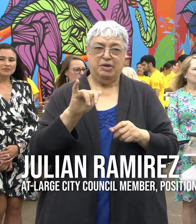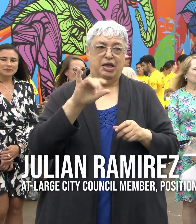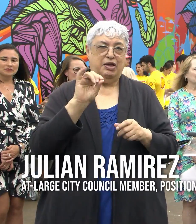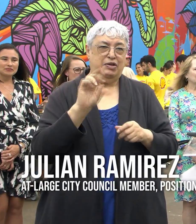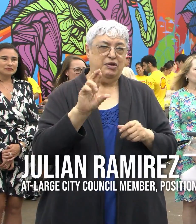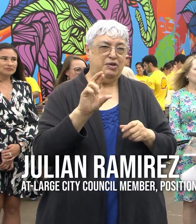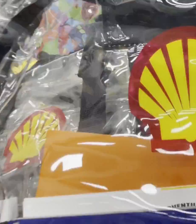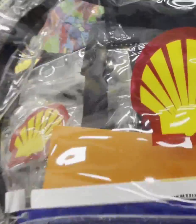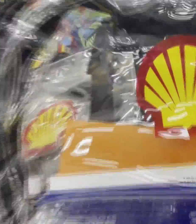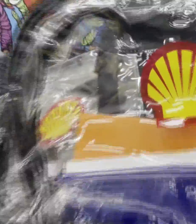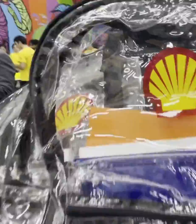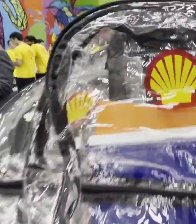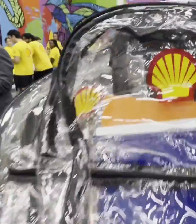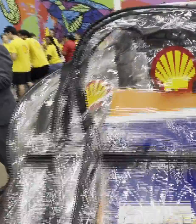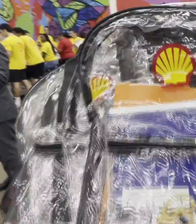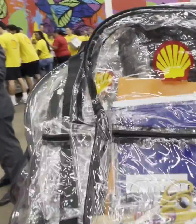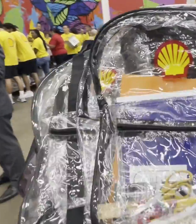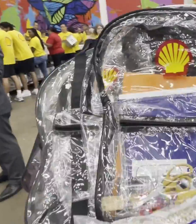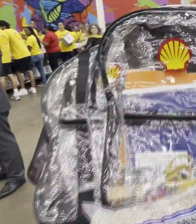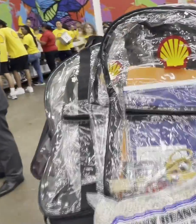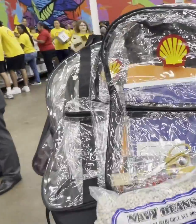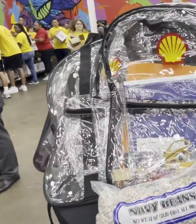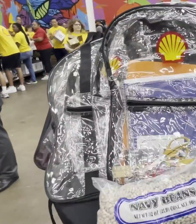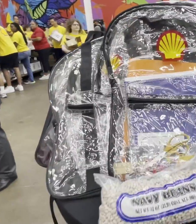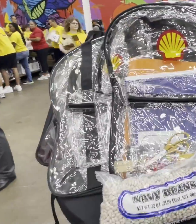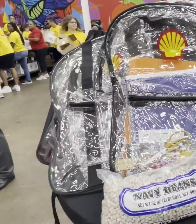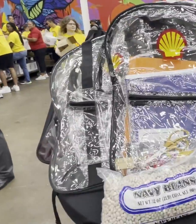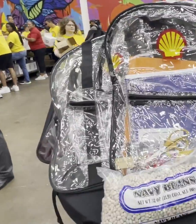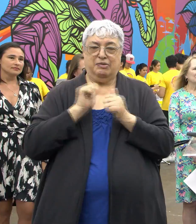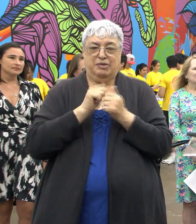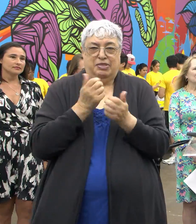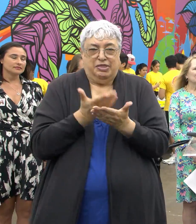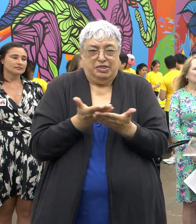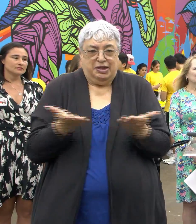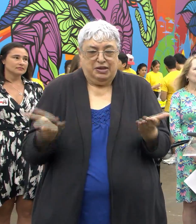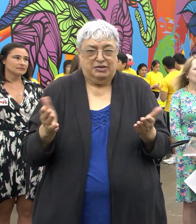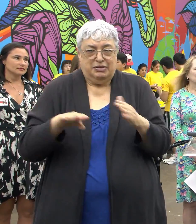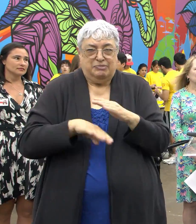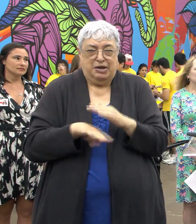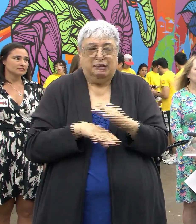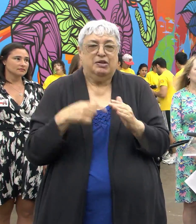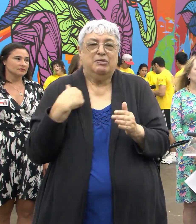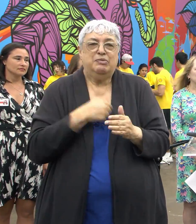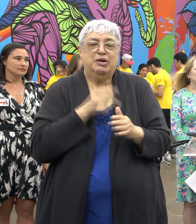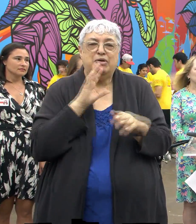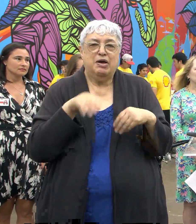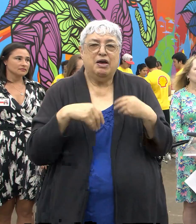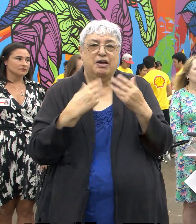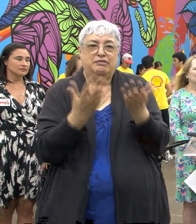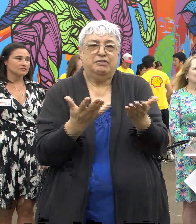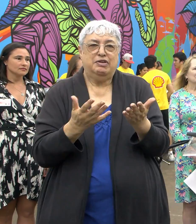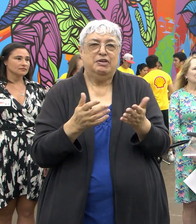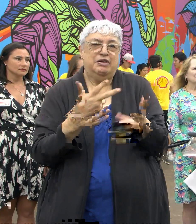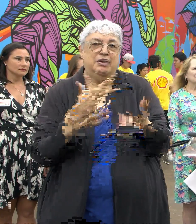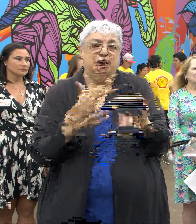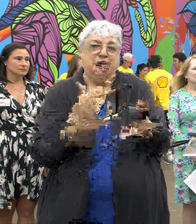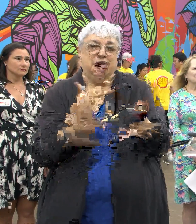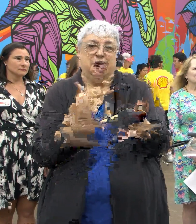presented by Shell. In addition to a backpack with basic supplies, we will again offer up vaccination